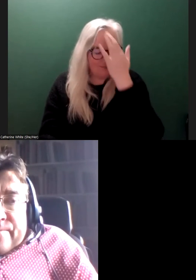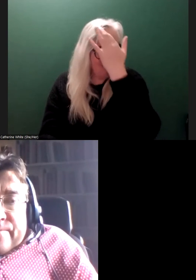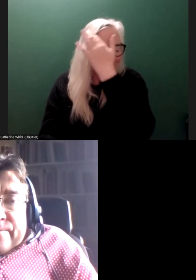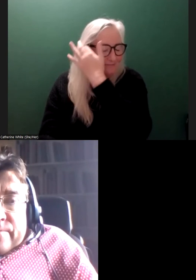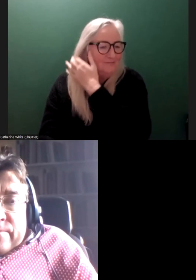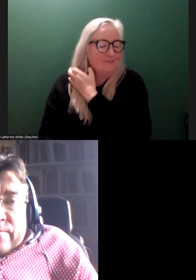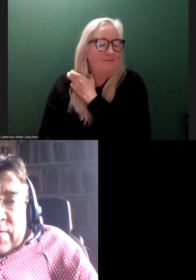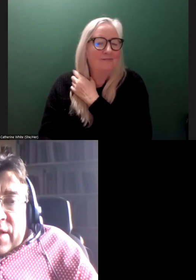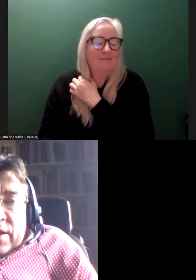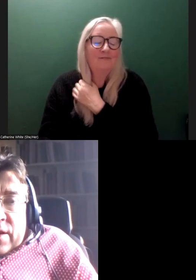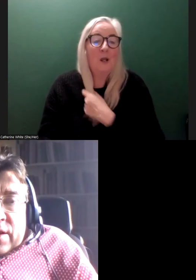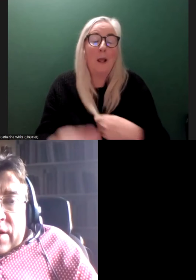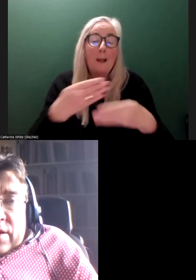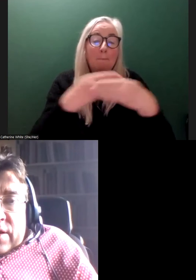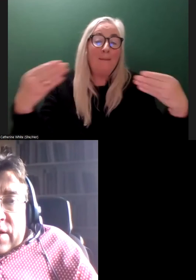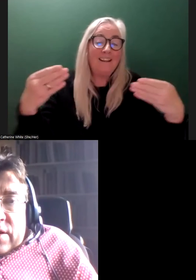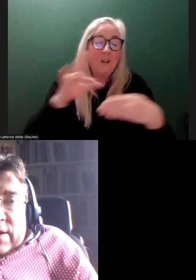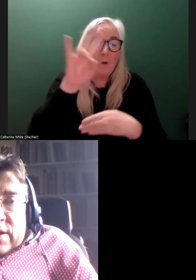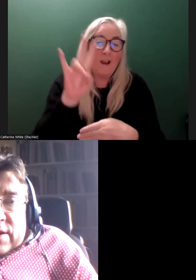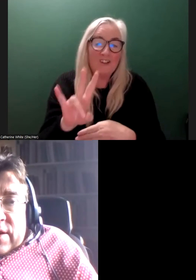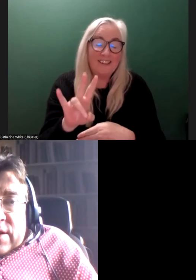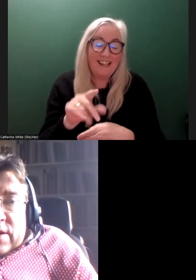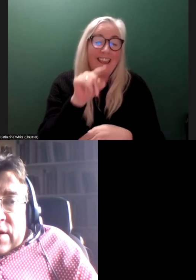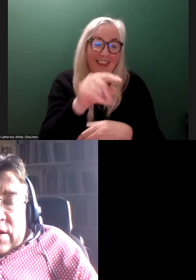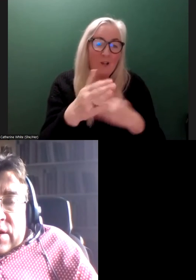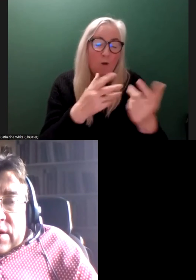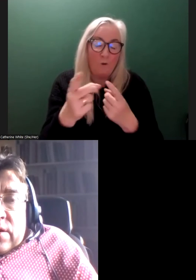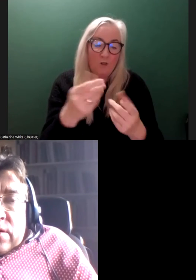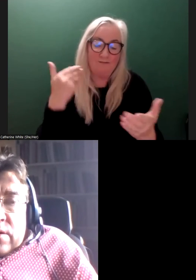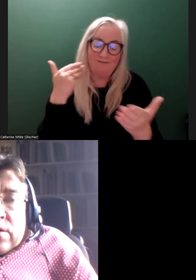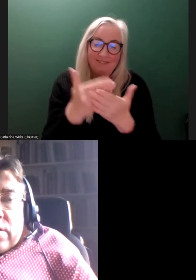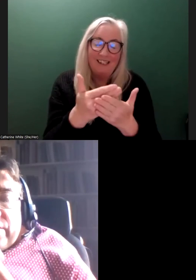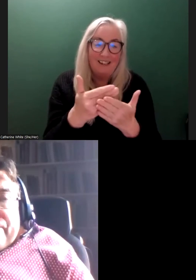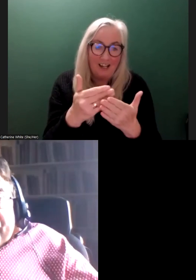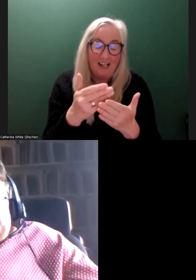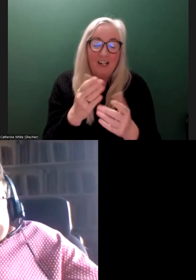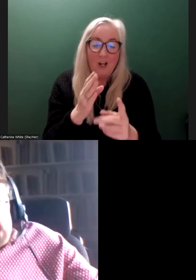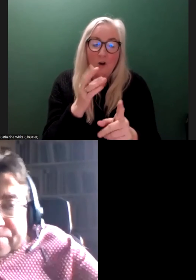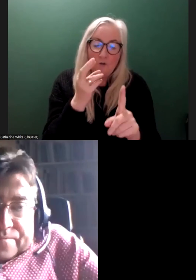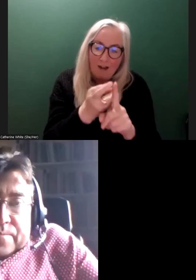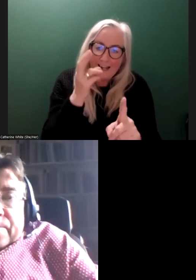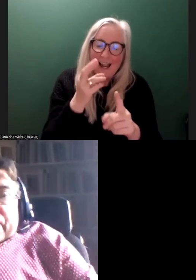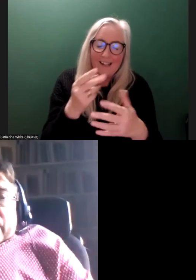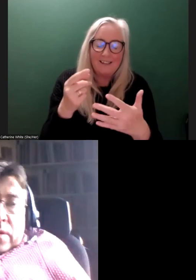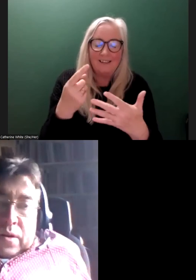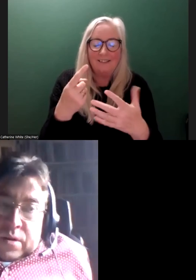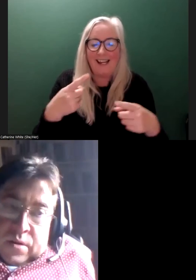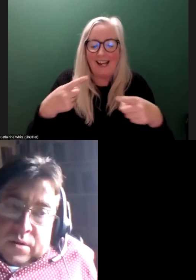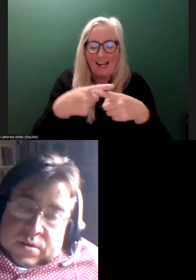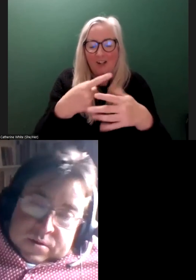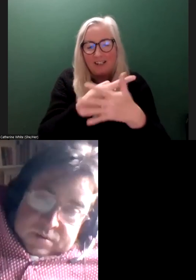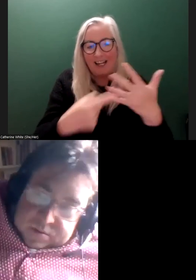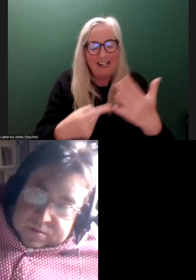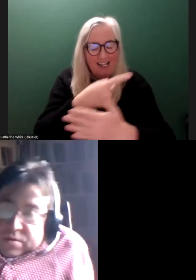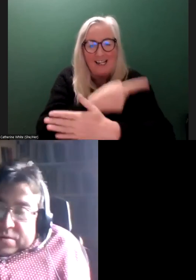That's a funny question. That's at the heart of what we've done since we started five years ago, is to recognize intersectionality of disability. Disability is